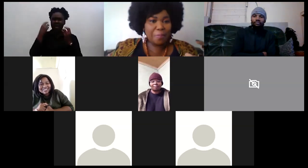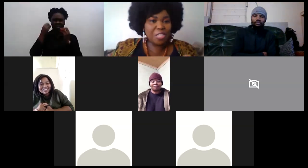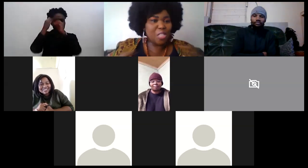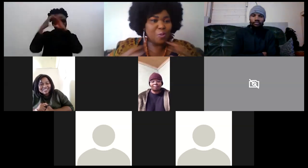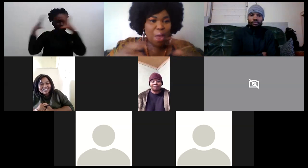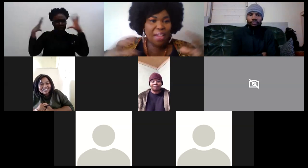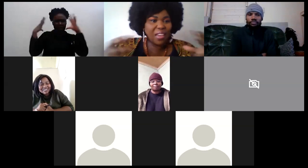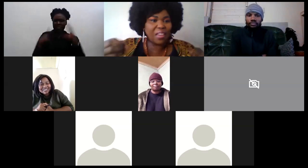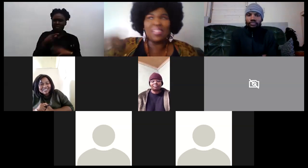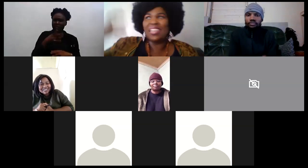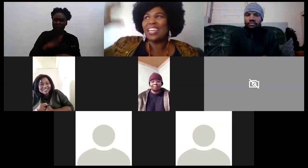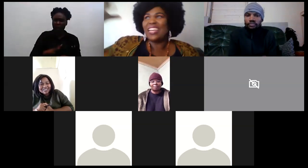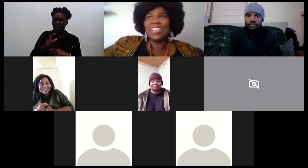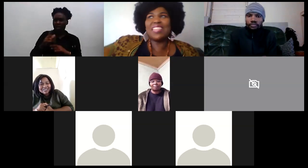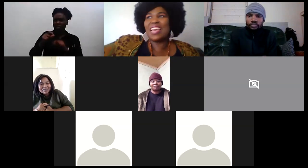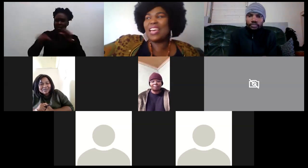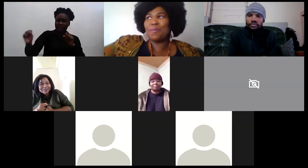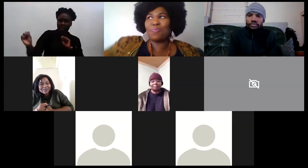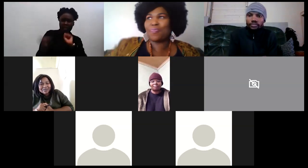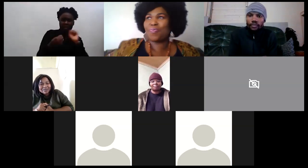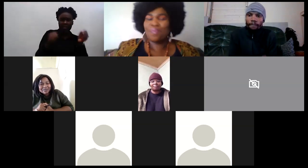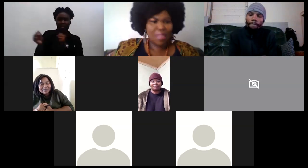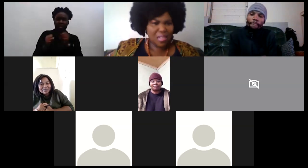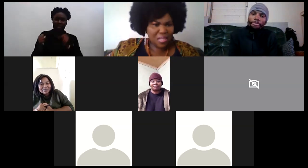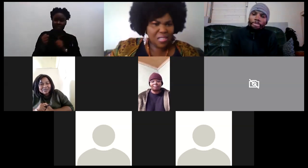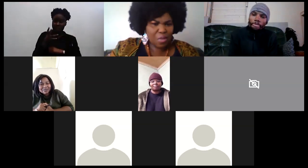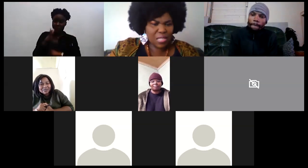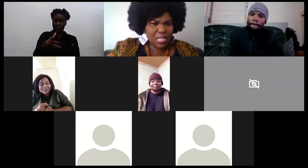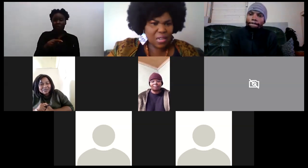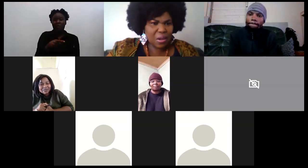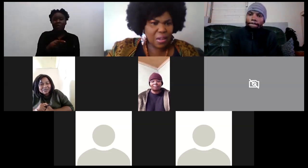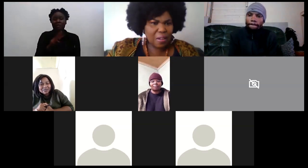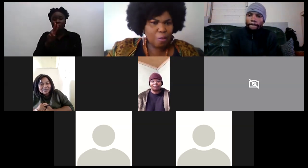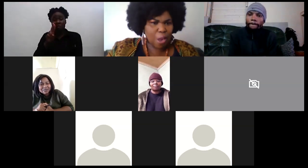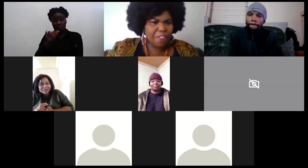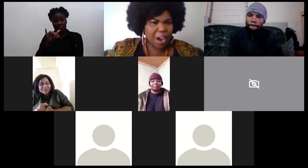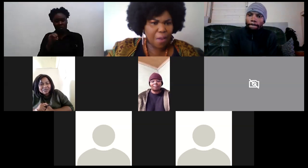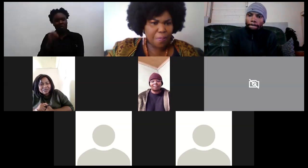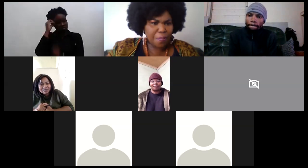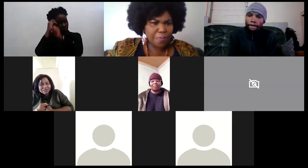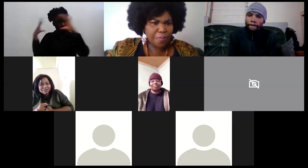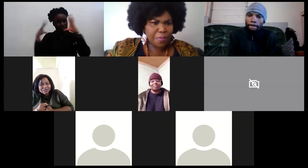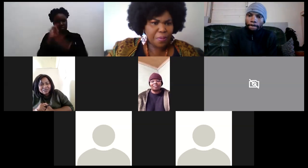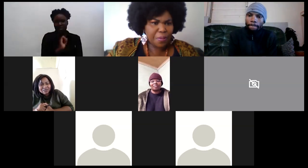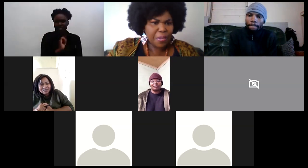for them she's been working in the was it a a wine farm